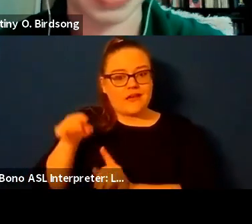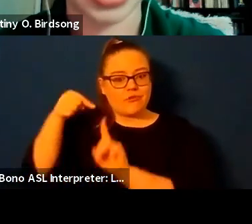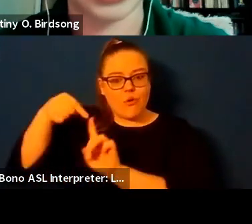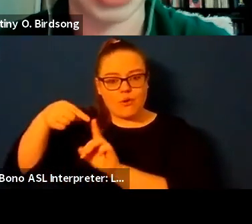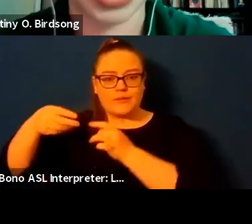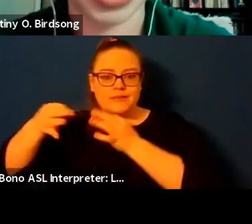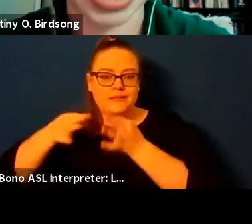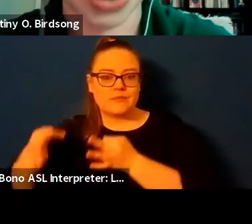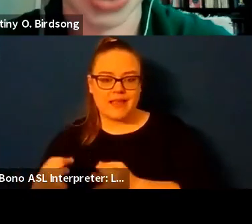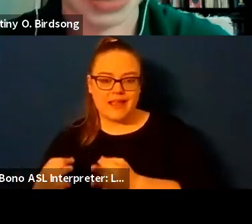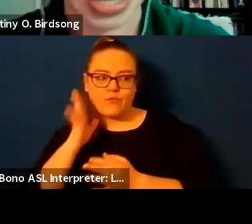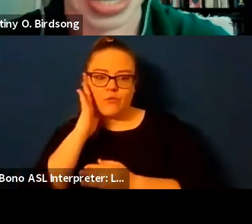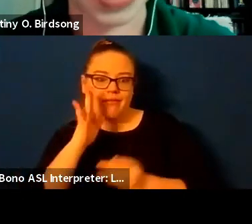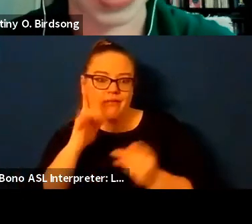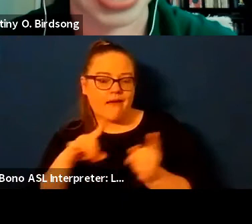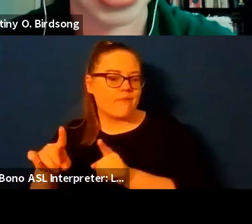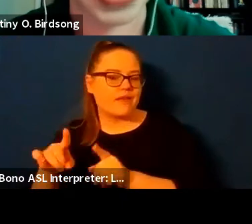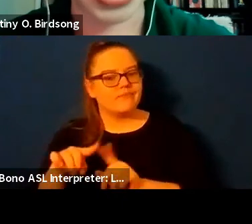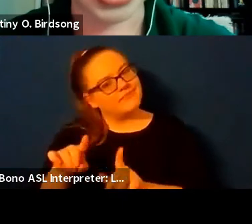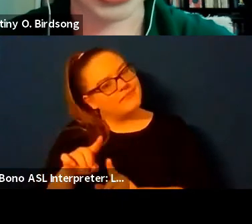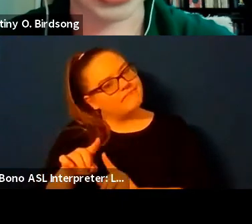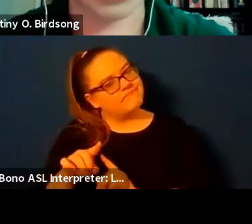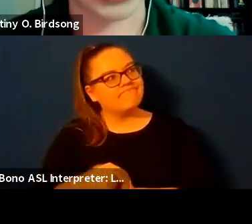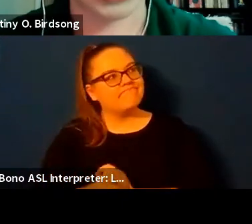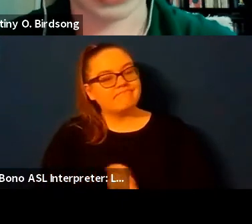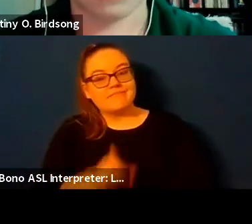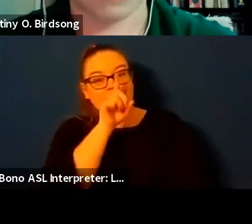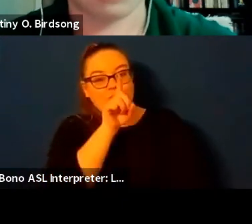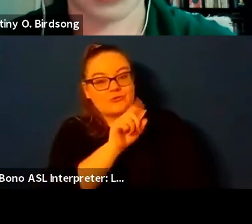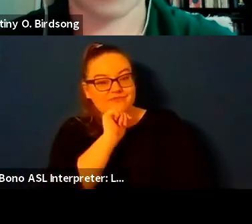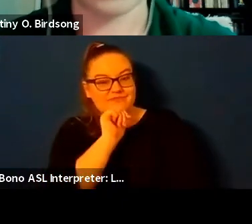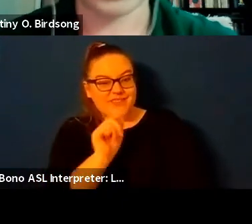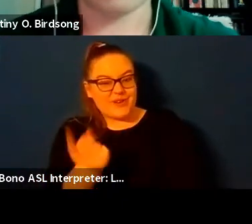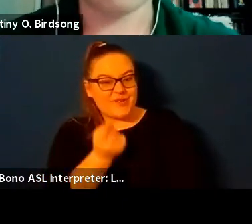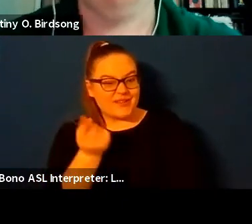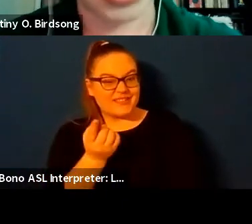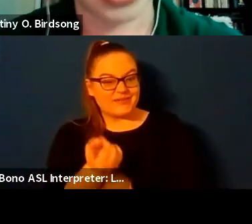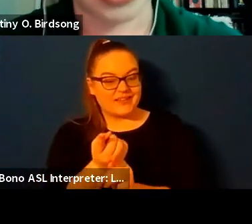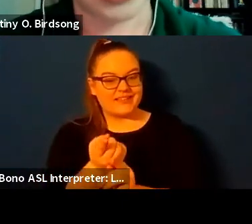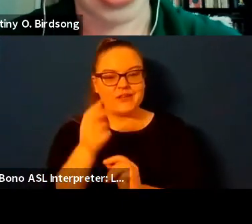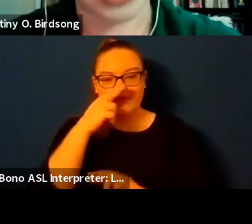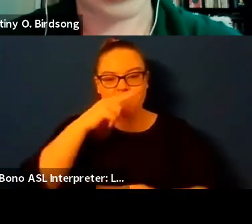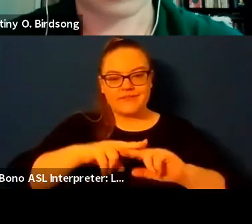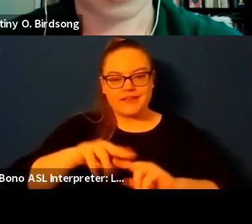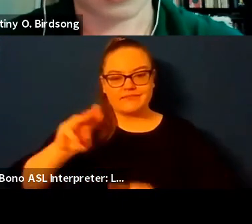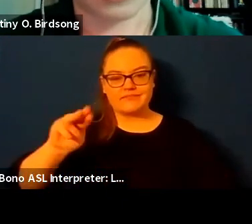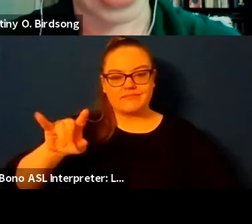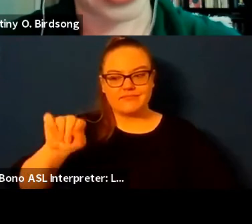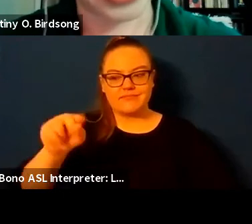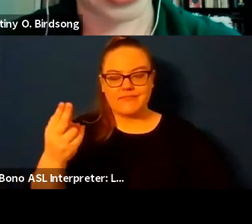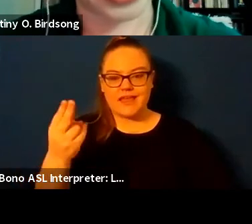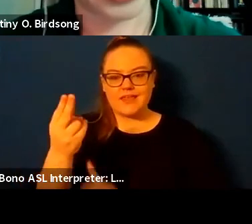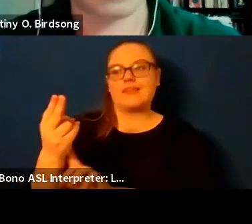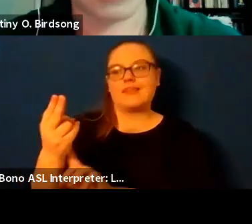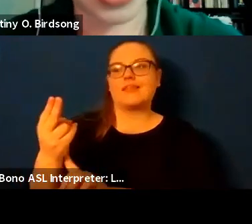happen to you but but the truth is they don't always pan out right so there's something also really fun about myth making as a form of